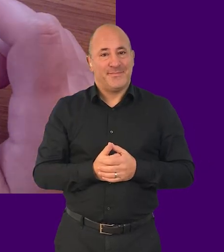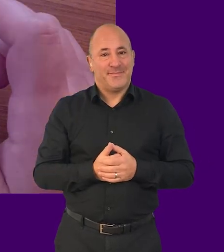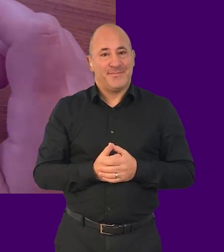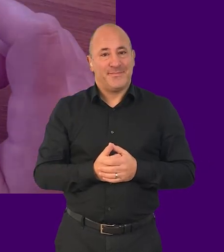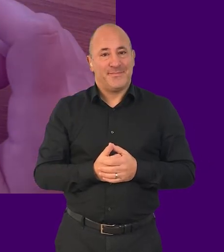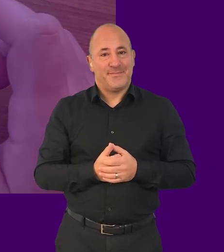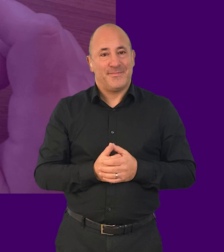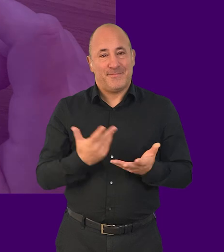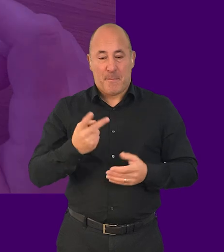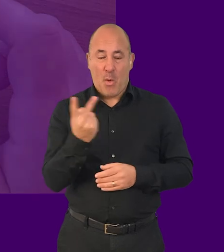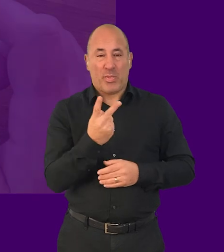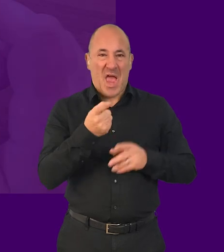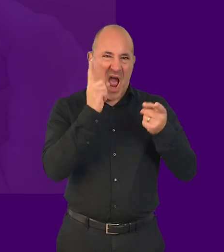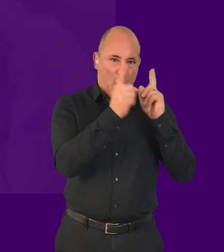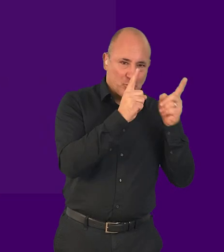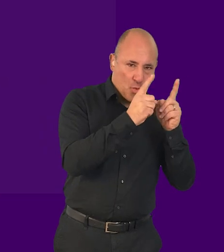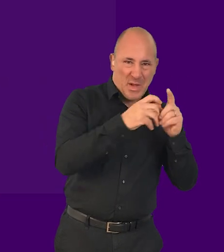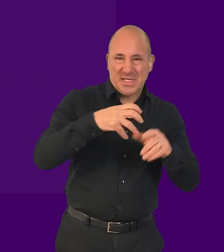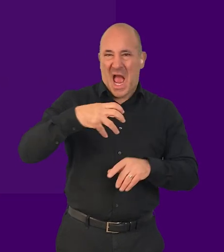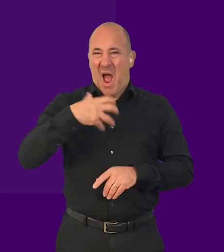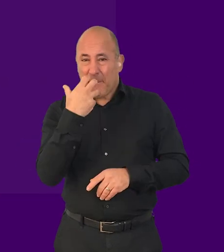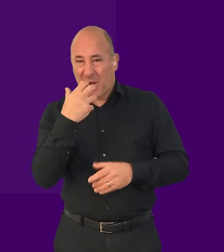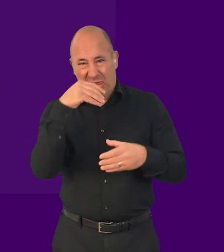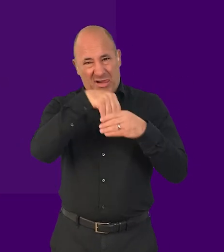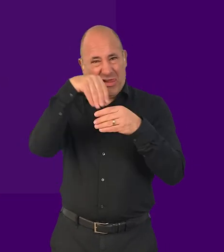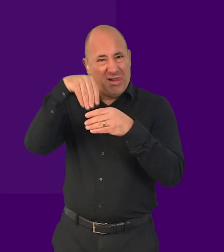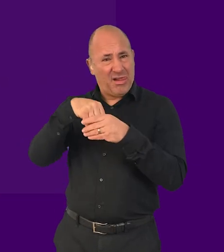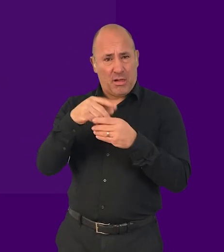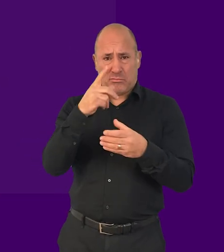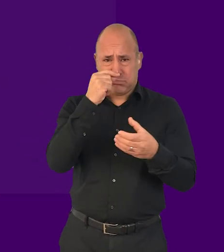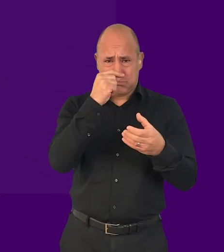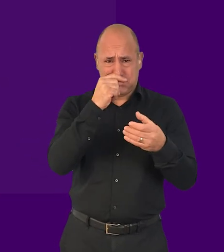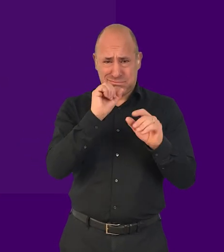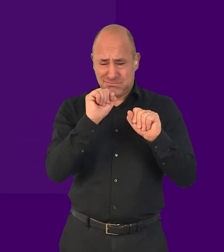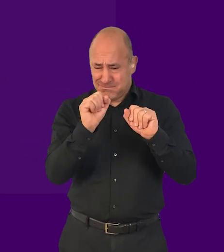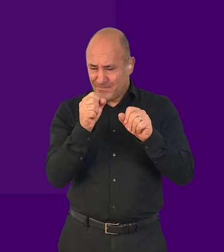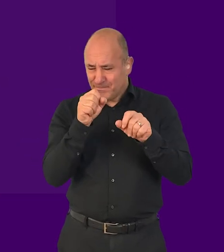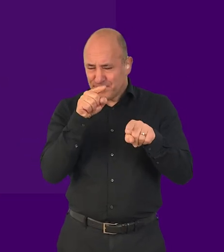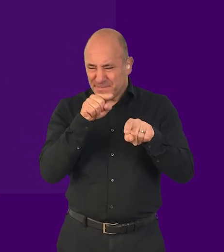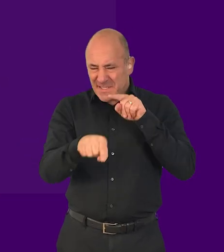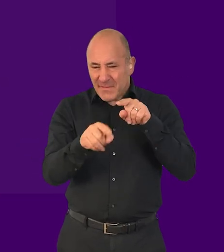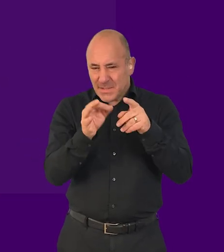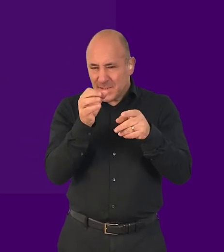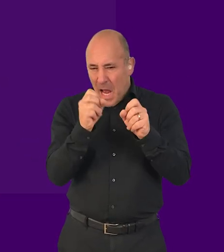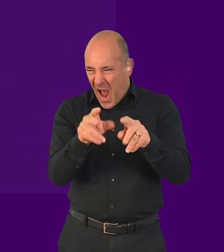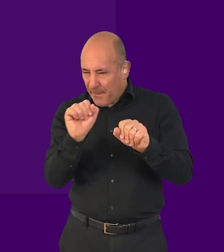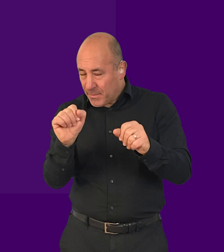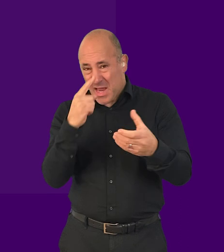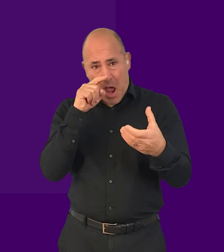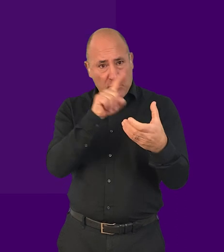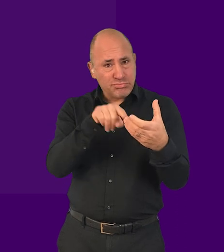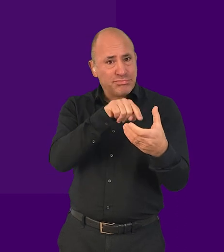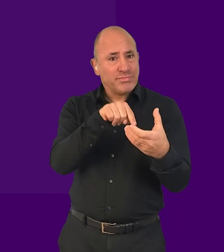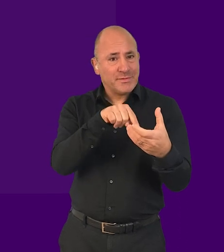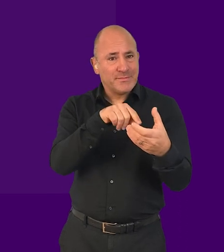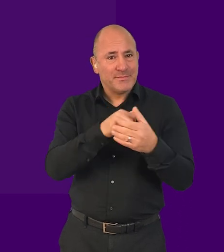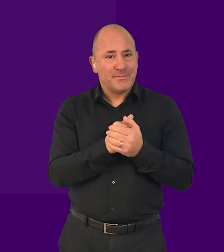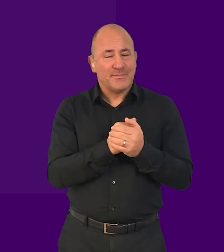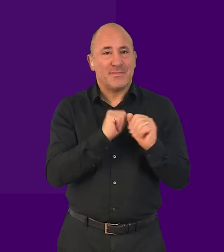On both Android and iOS, it is possible to navigate by a specific type of element. On iOS,